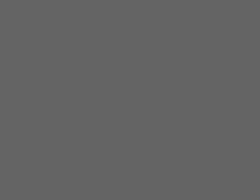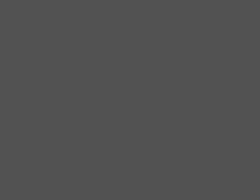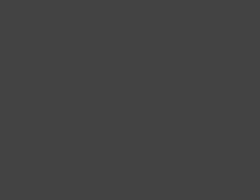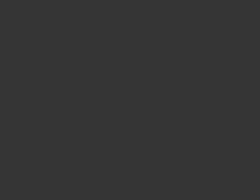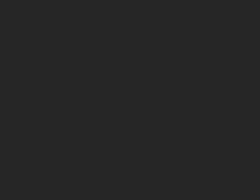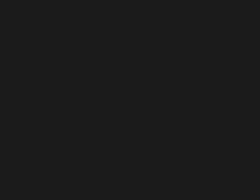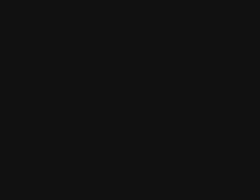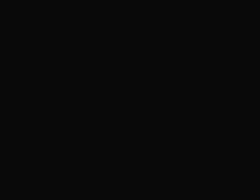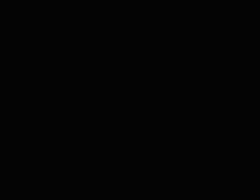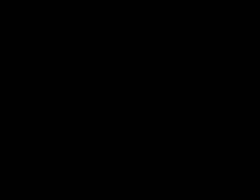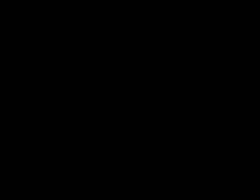you much. You